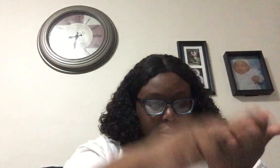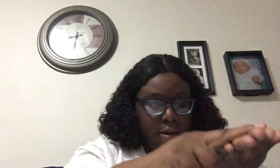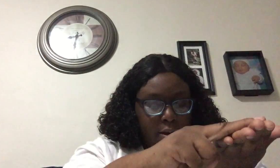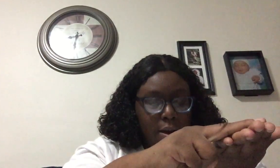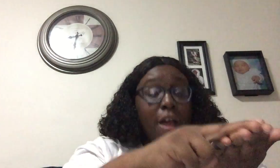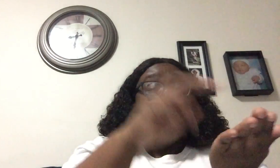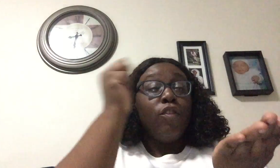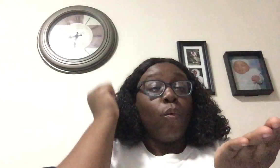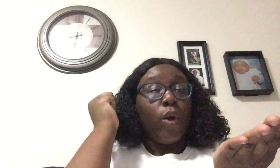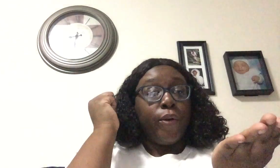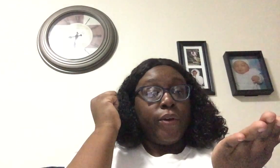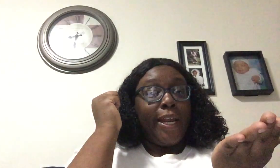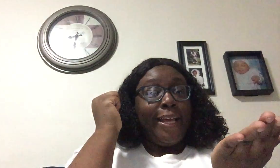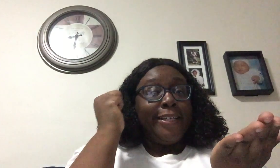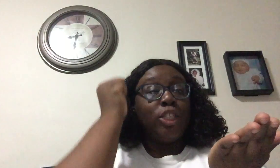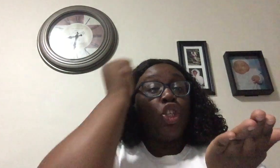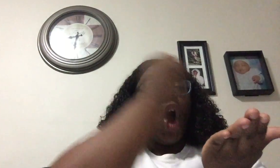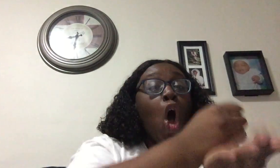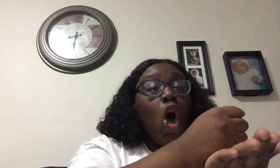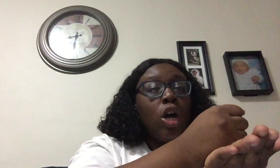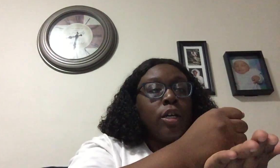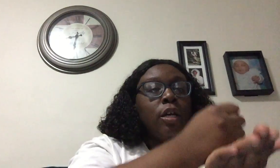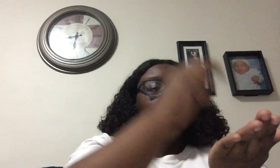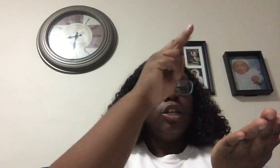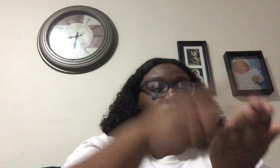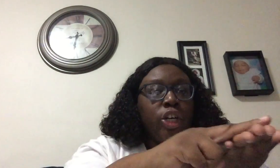The word is dog. G.